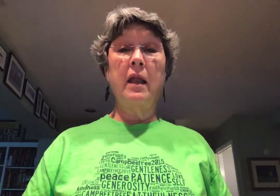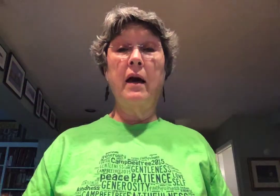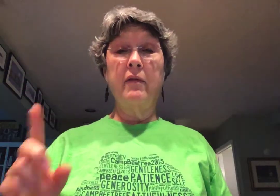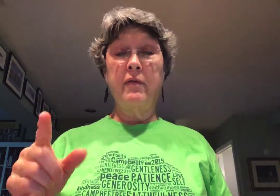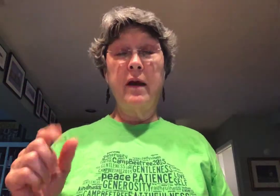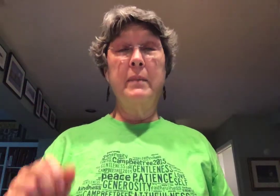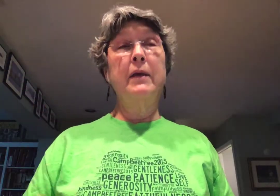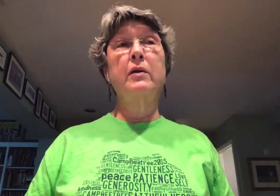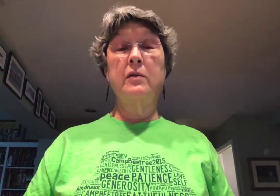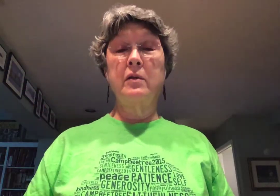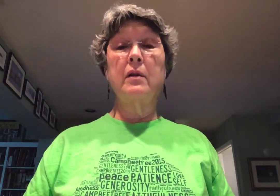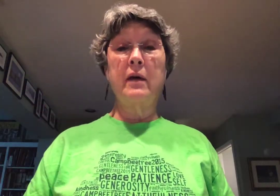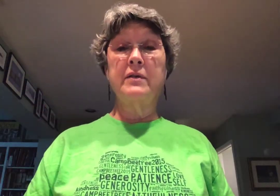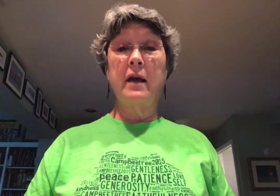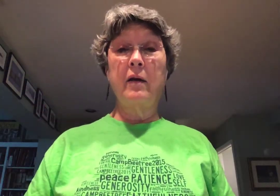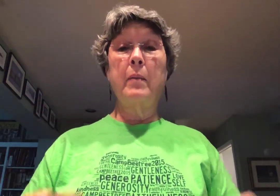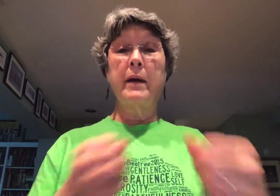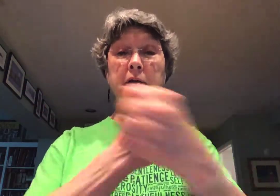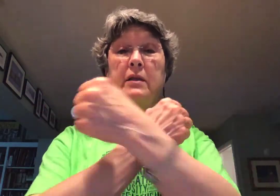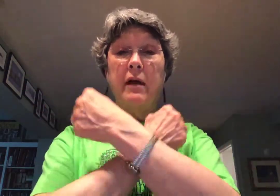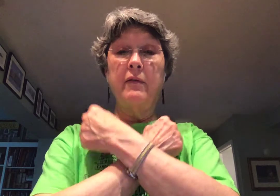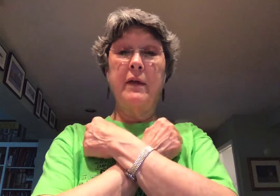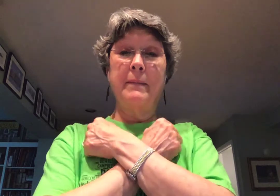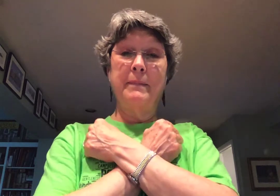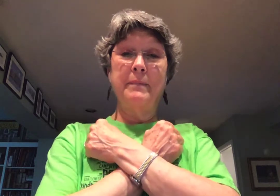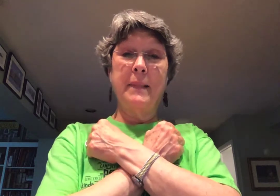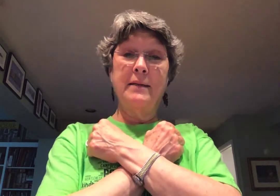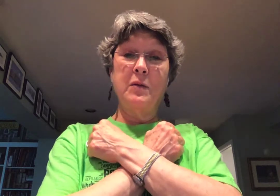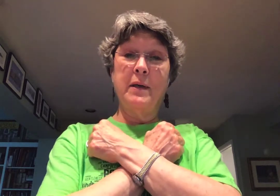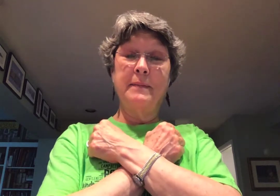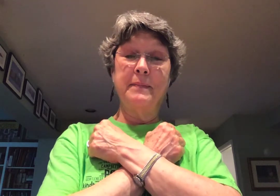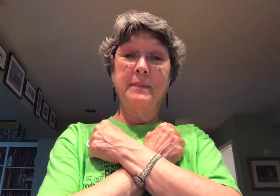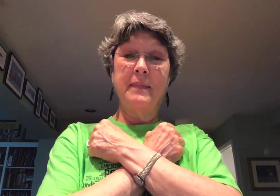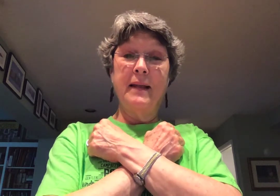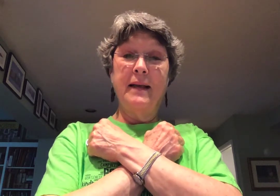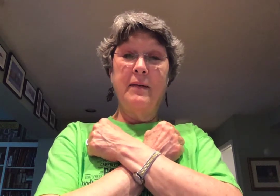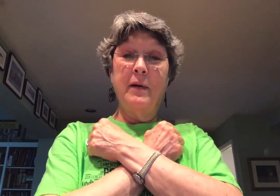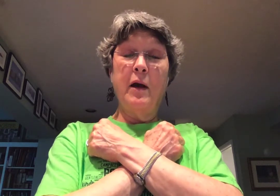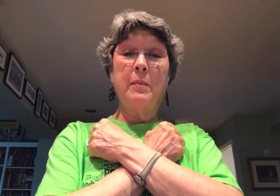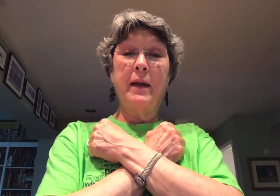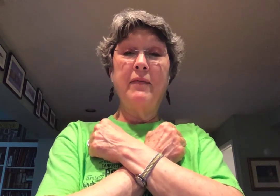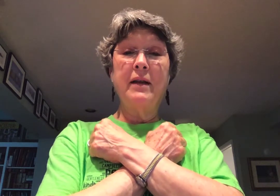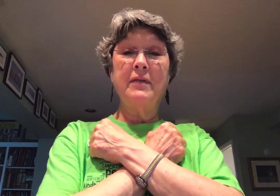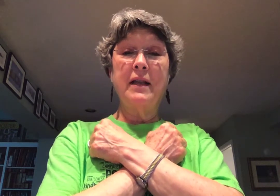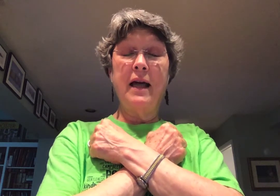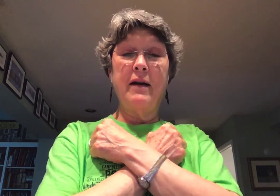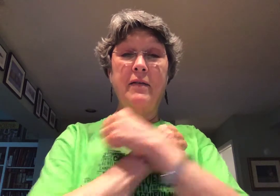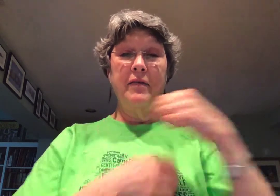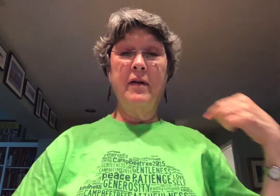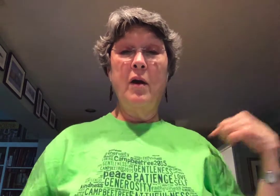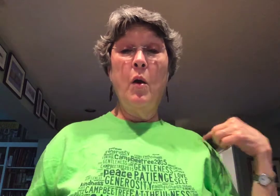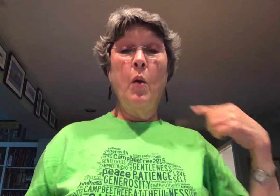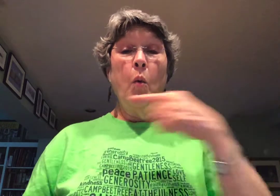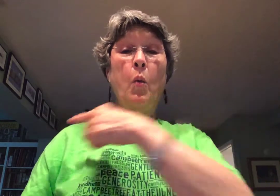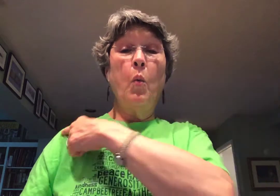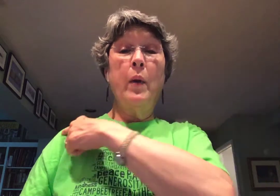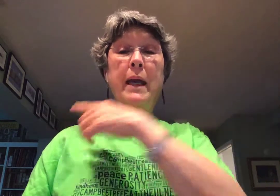love. I bet you can do the love sign all by yourself. Yep. That's the one. We are brave enough to love. We